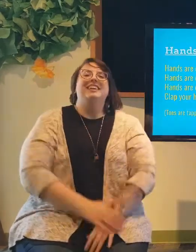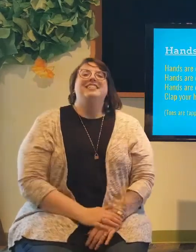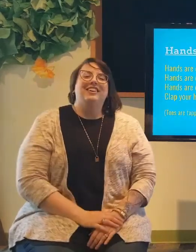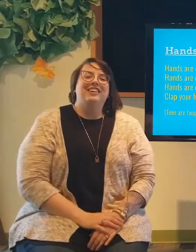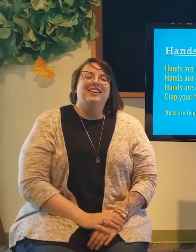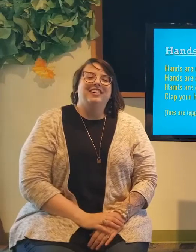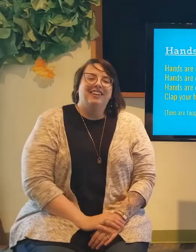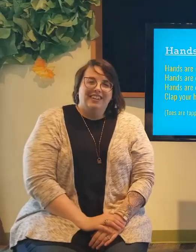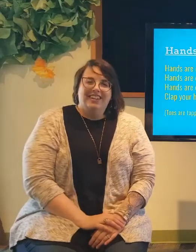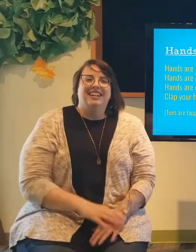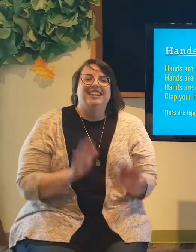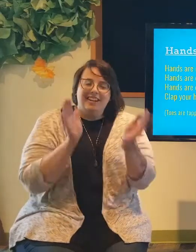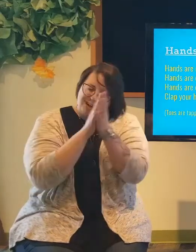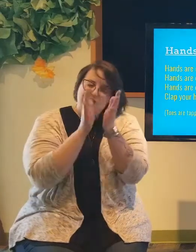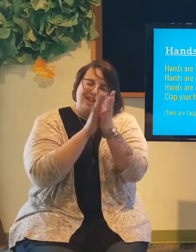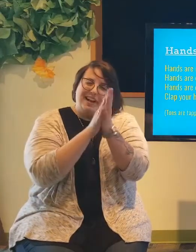darling. Good job.